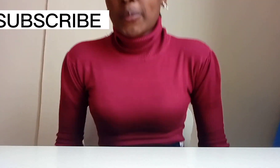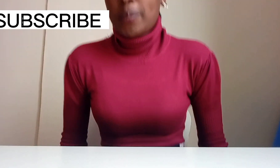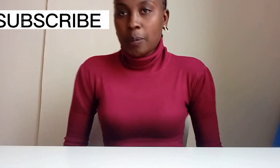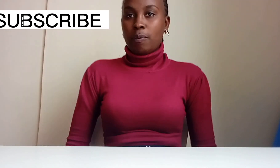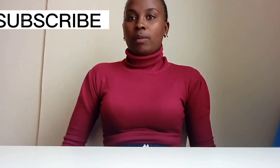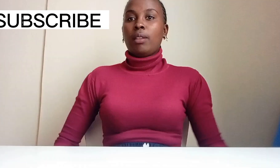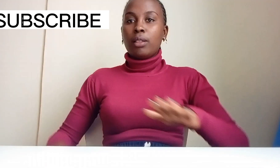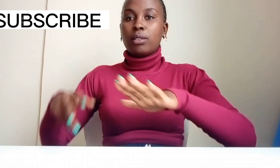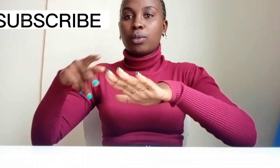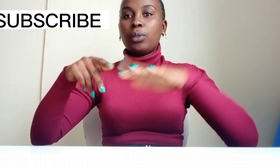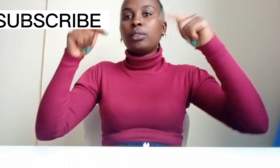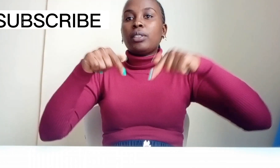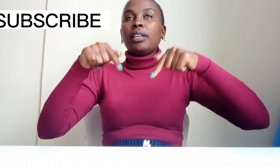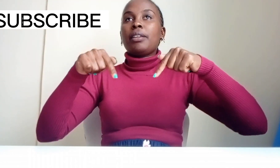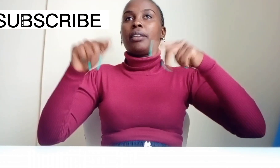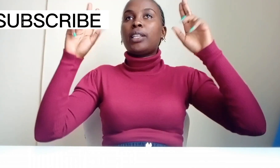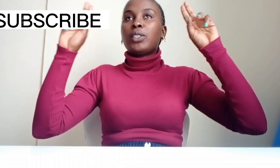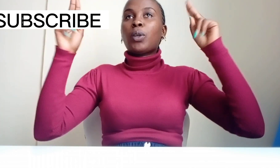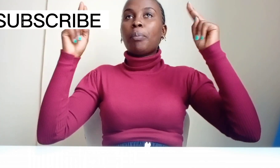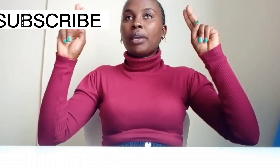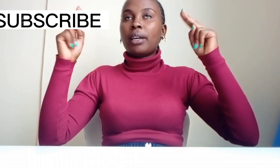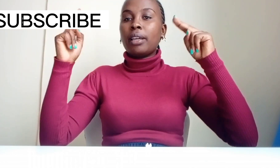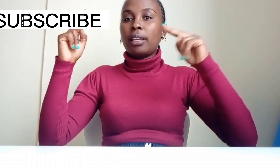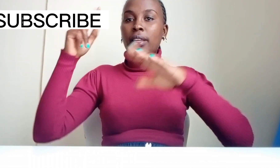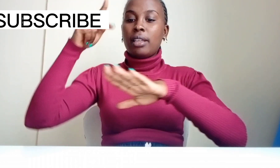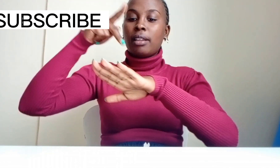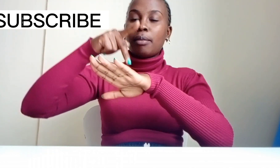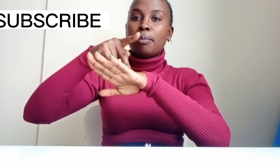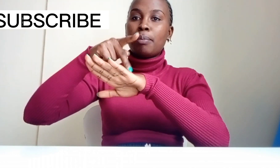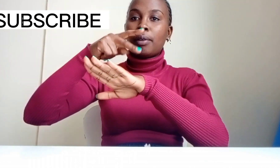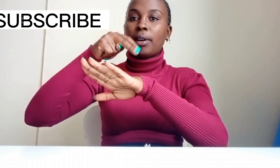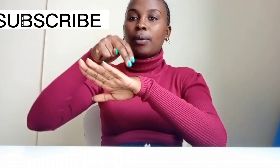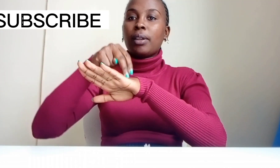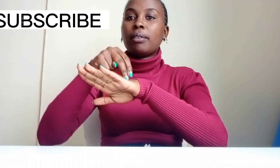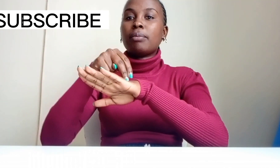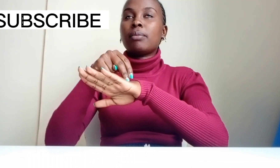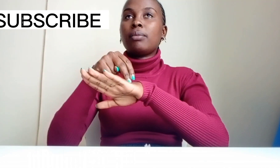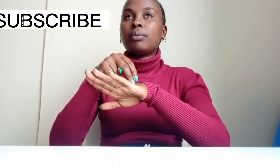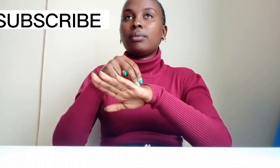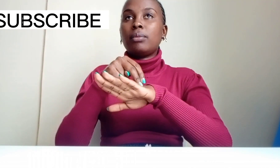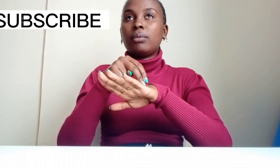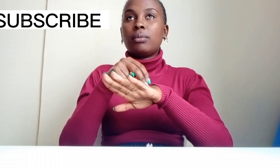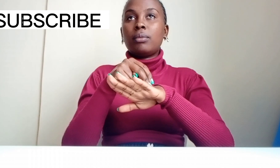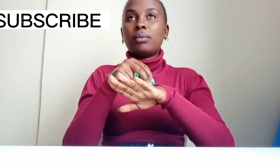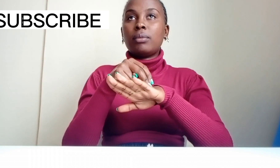so today today topic topic pronoun I